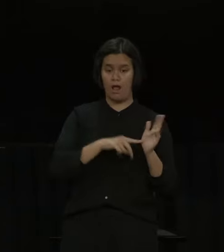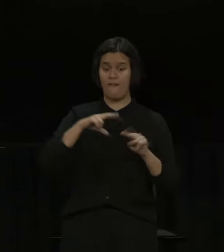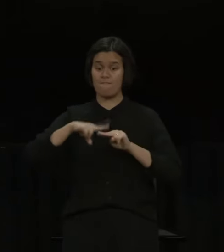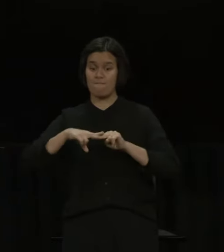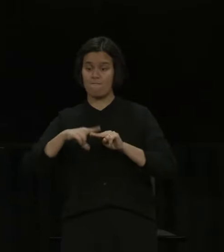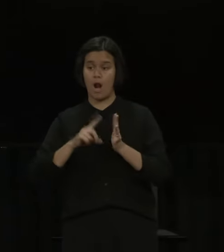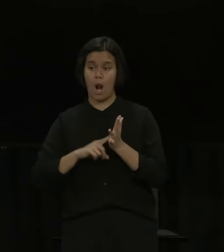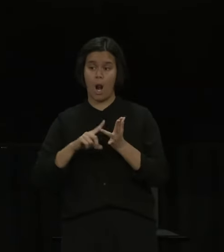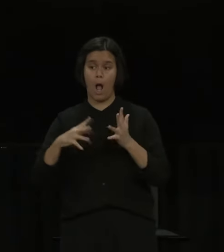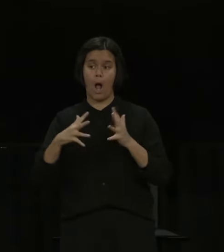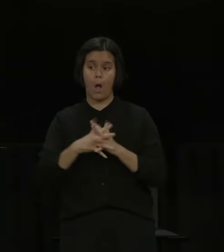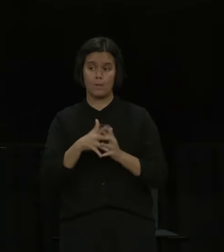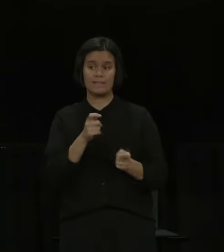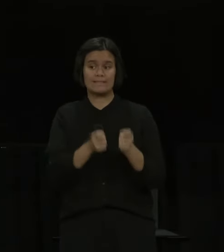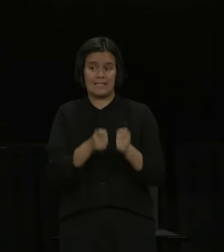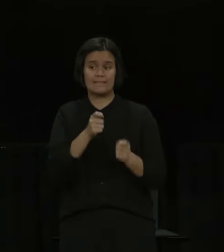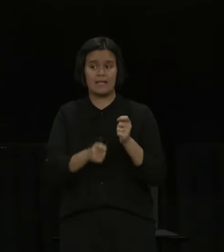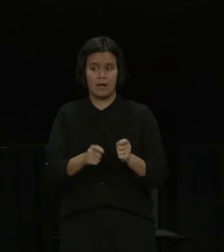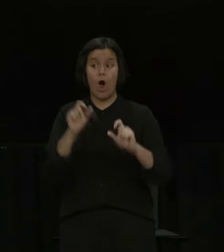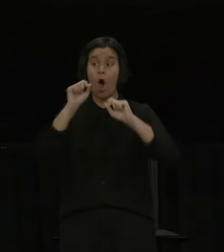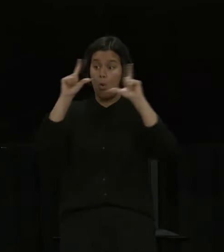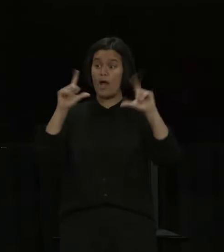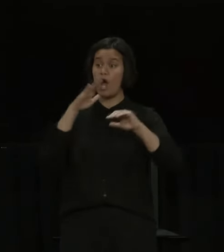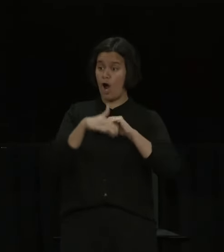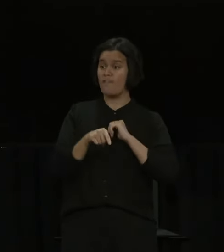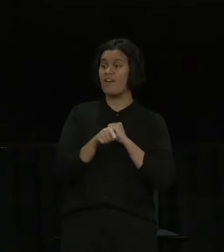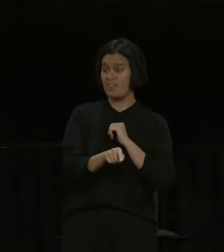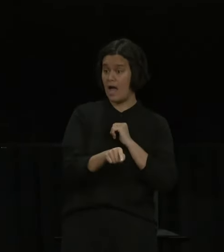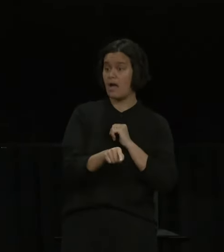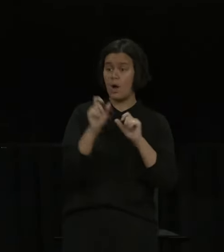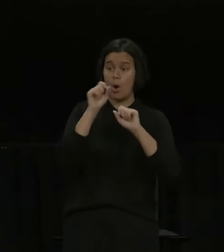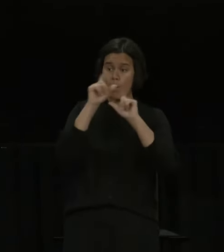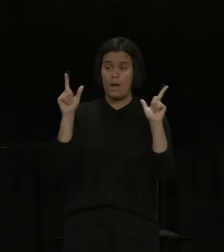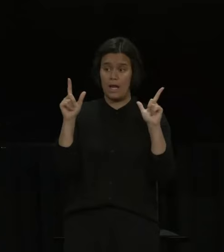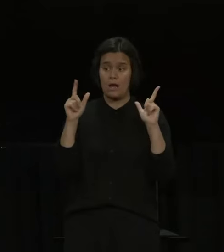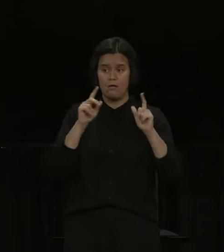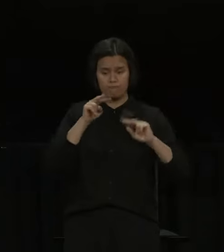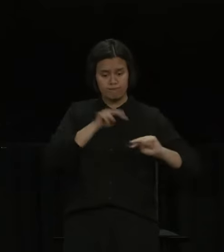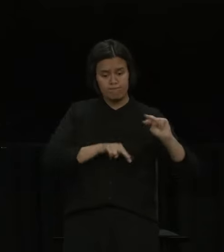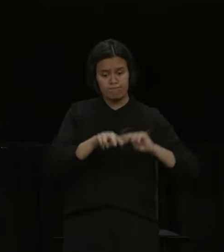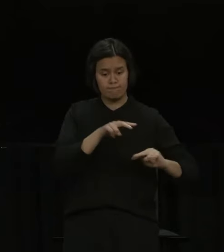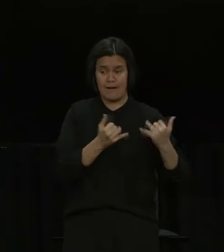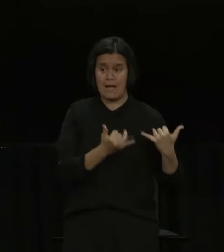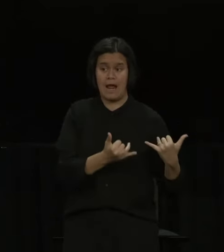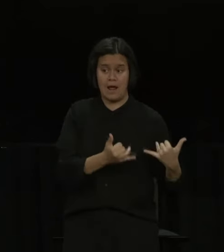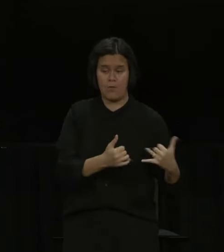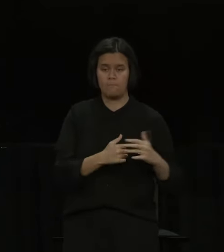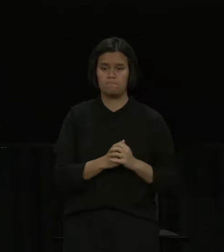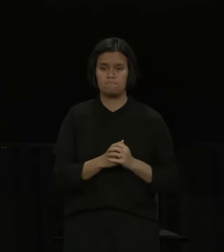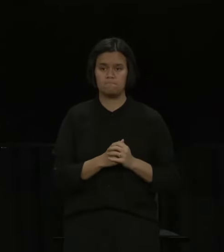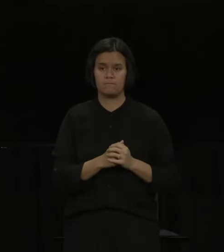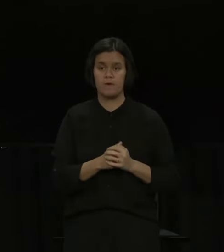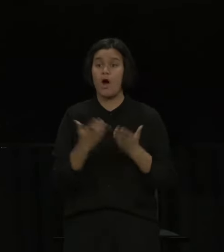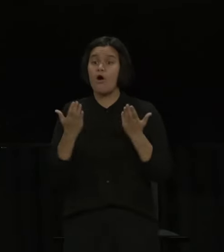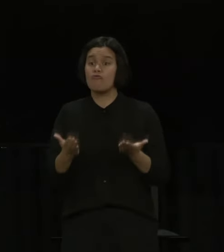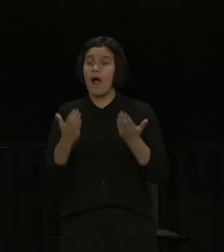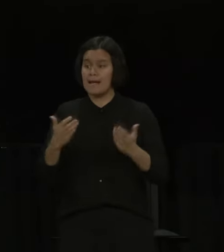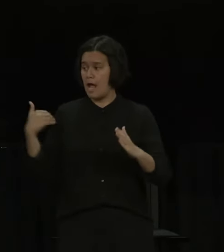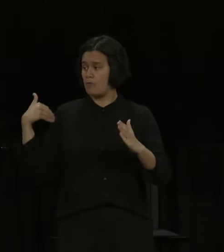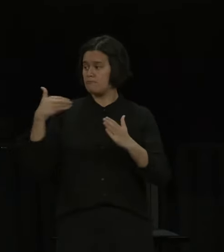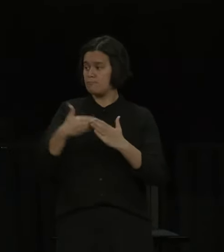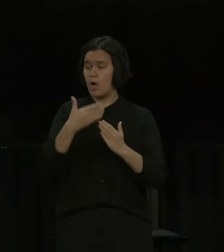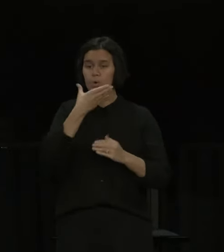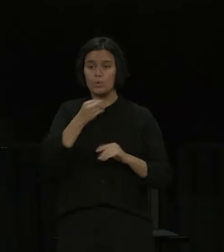and we'll be taking a look at. I just want to make a comment about testing. We have rightly, had PCR based testing,